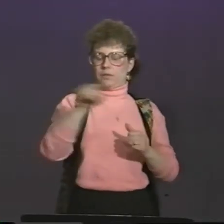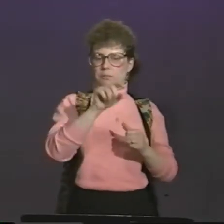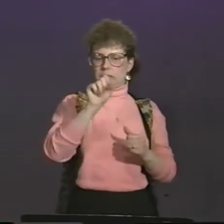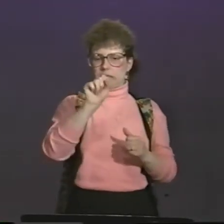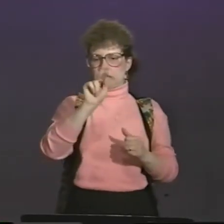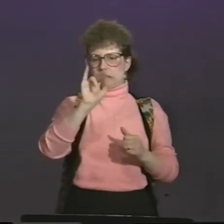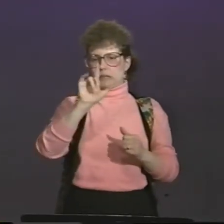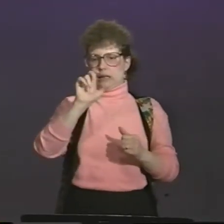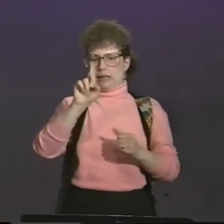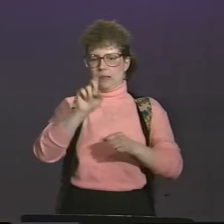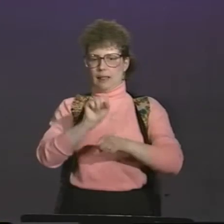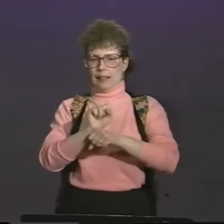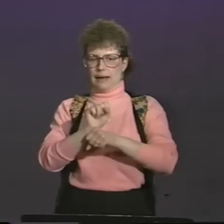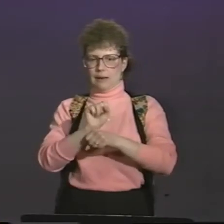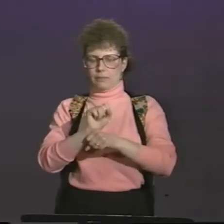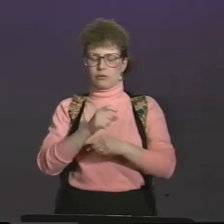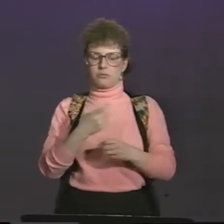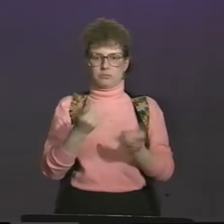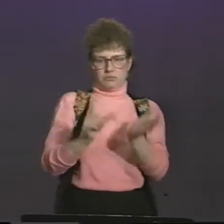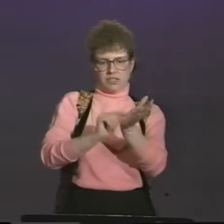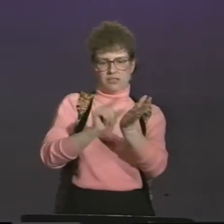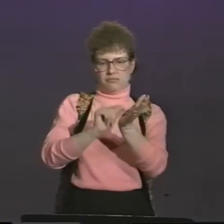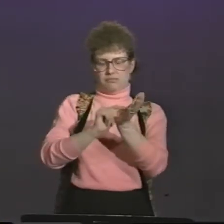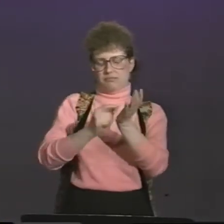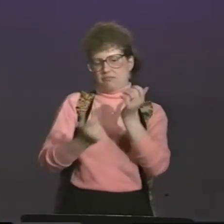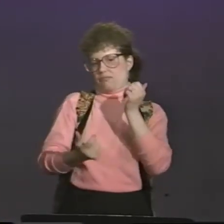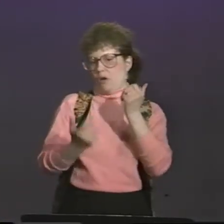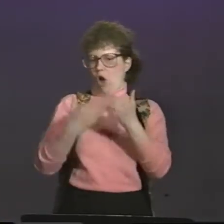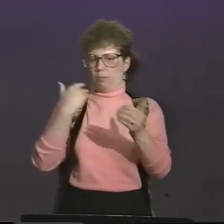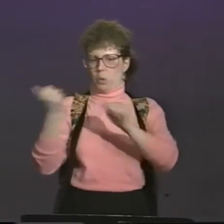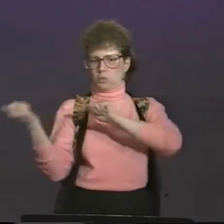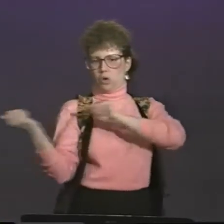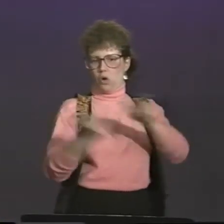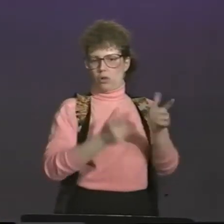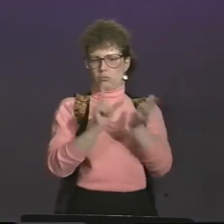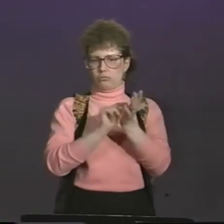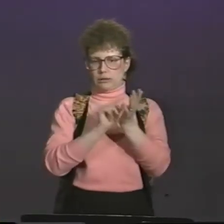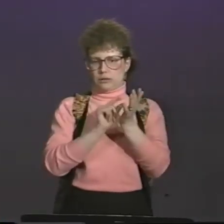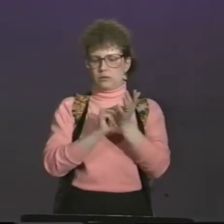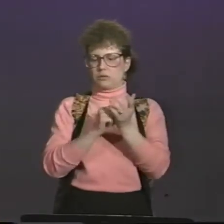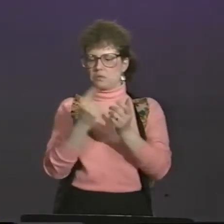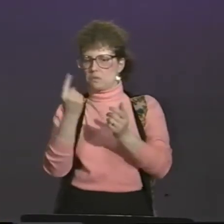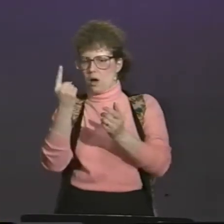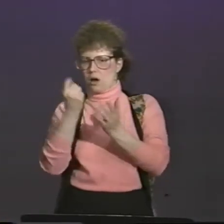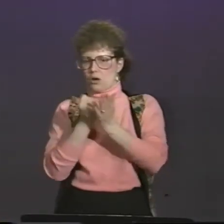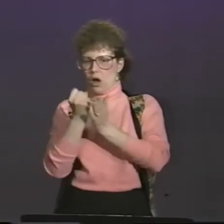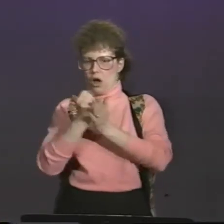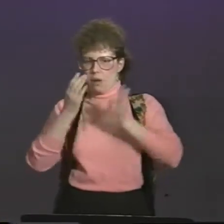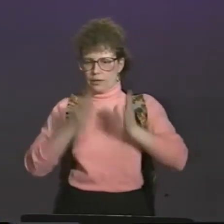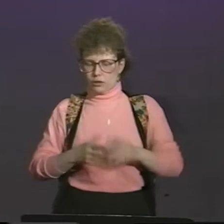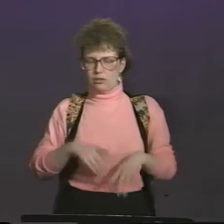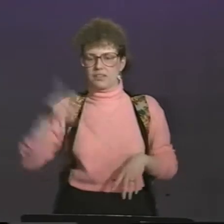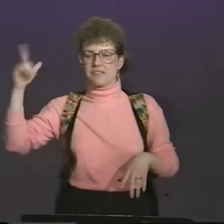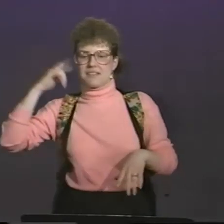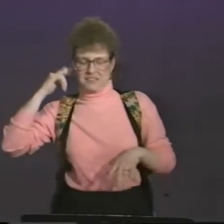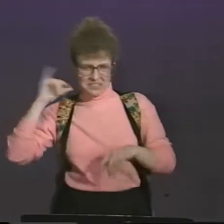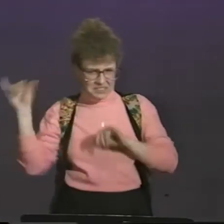With regard to occupation, most of them were skilled laborers, like printers. Almost all, in fact, were printers. One was a carpenter.